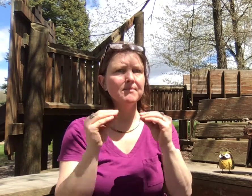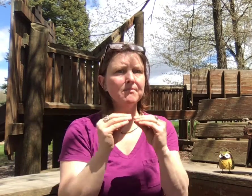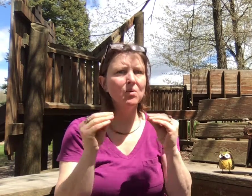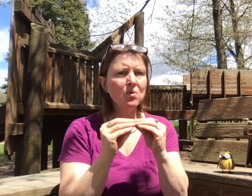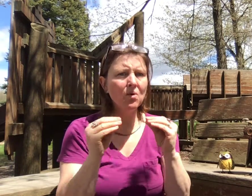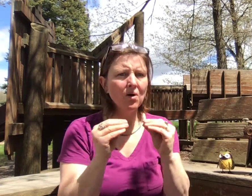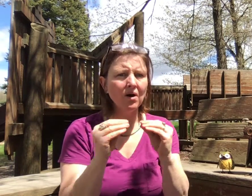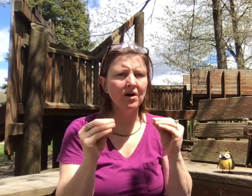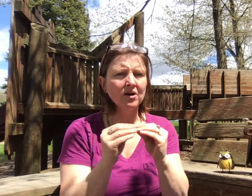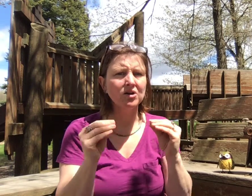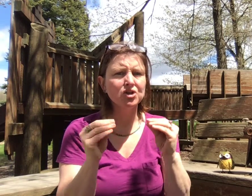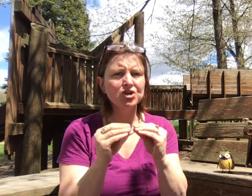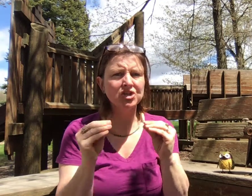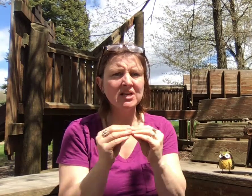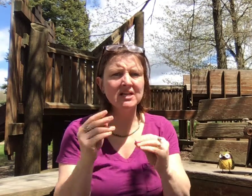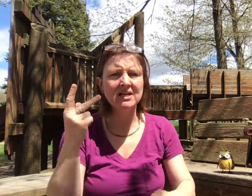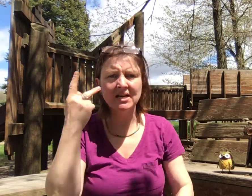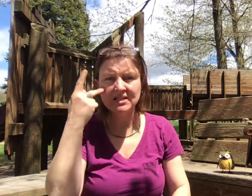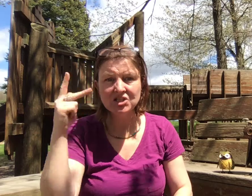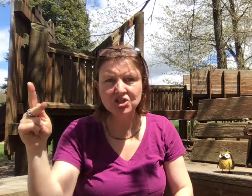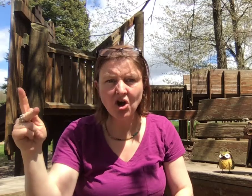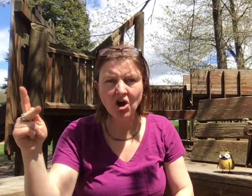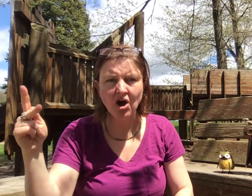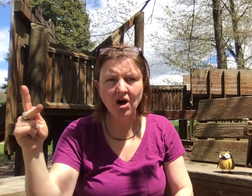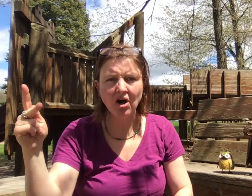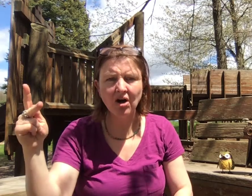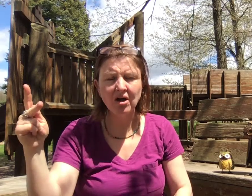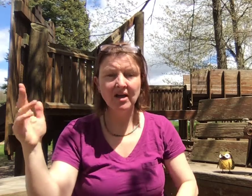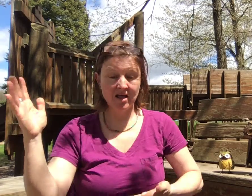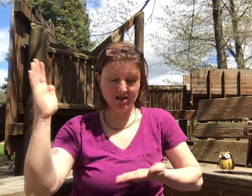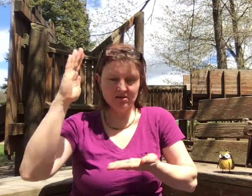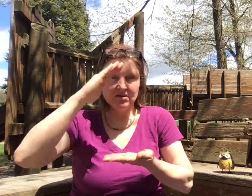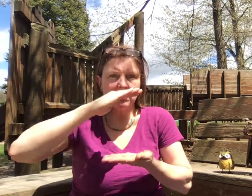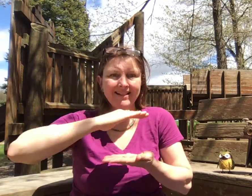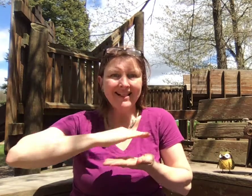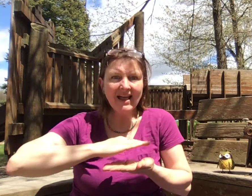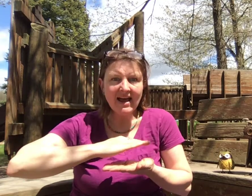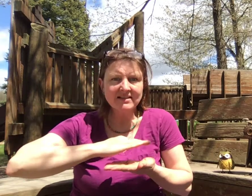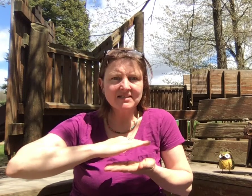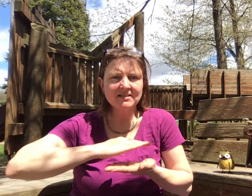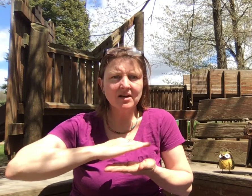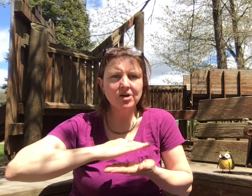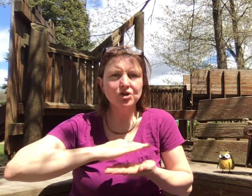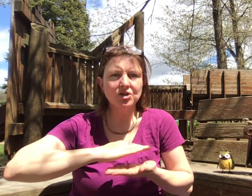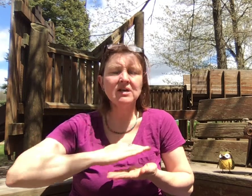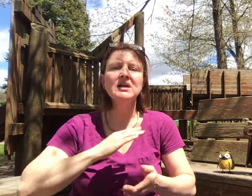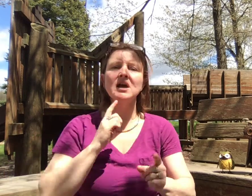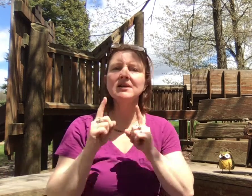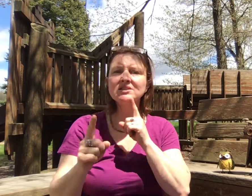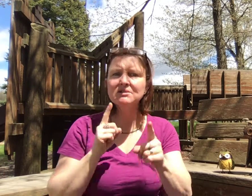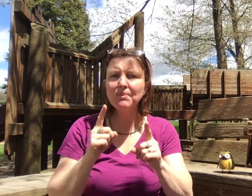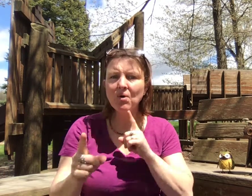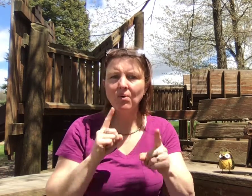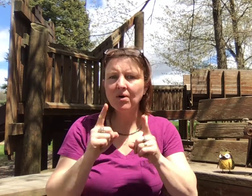The more she more she saw, the less she spoke.